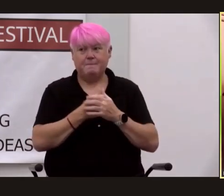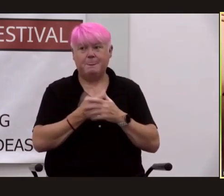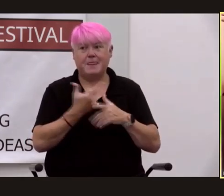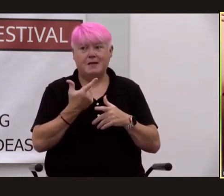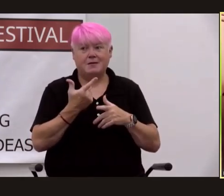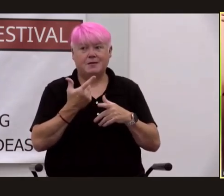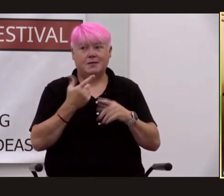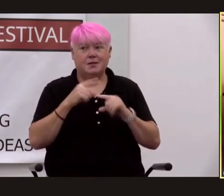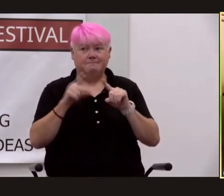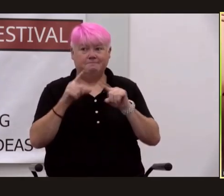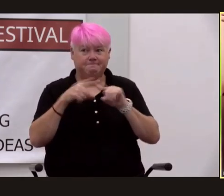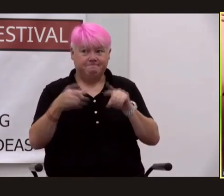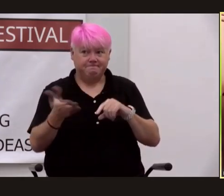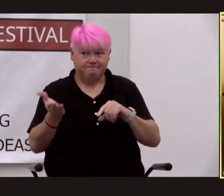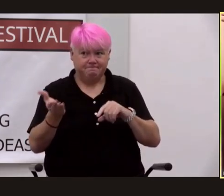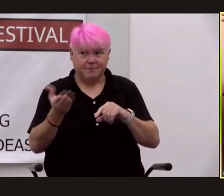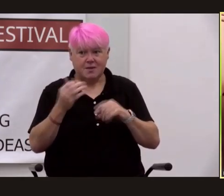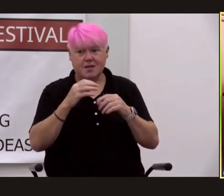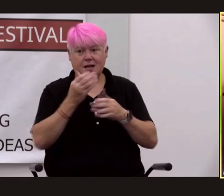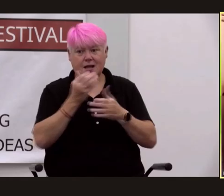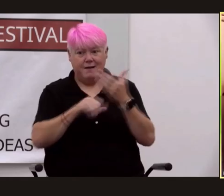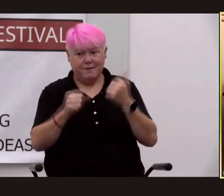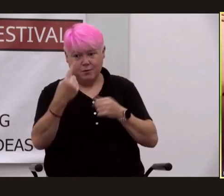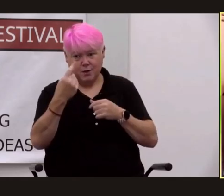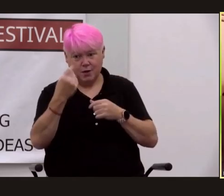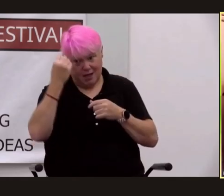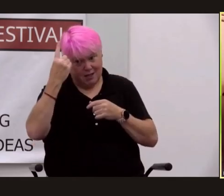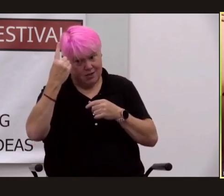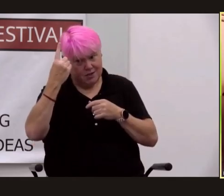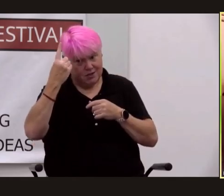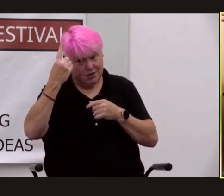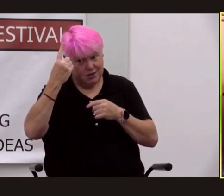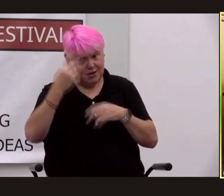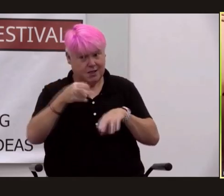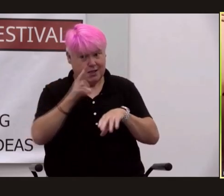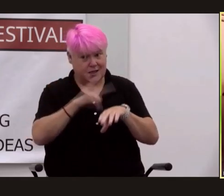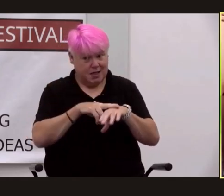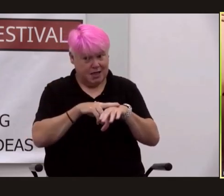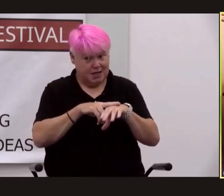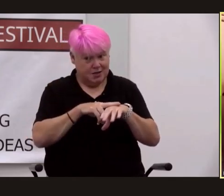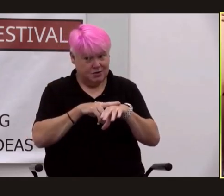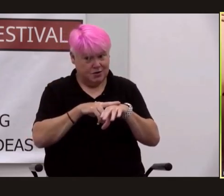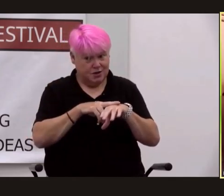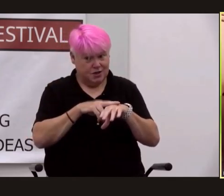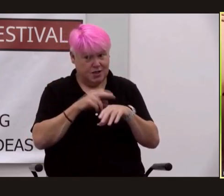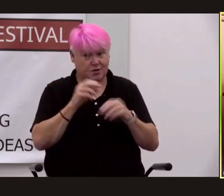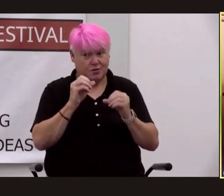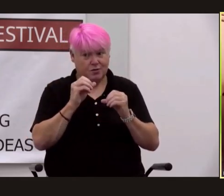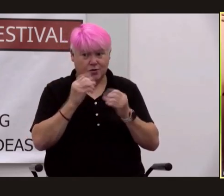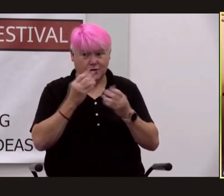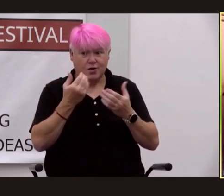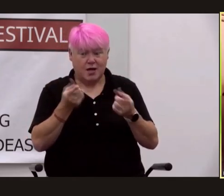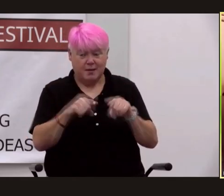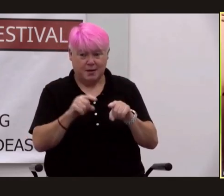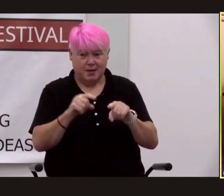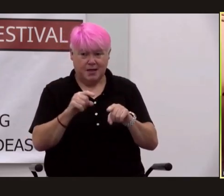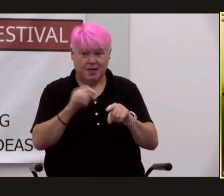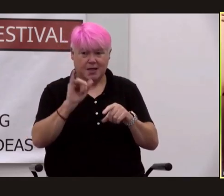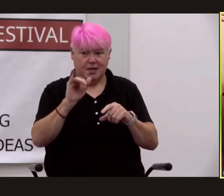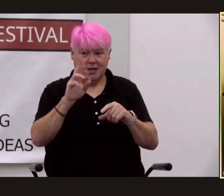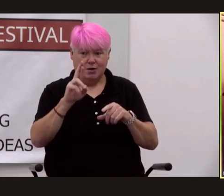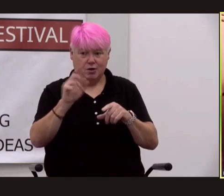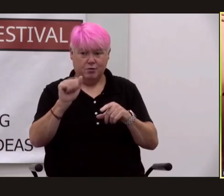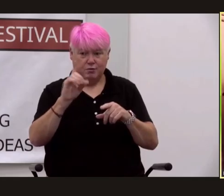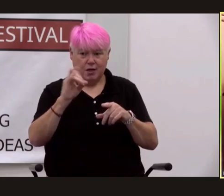mechanism that everybody understood using a naturally occurring rare but naturally occurring element uranium 235